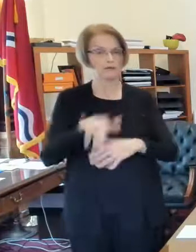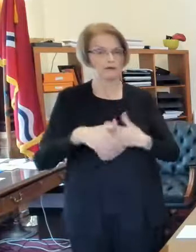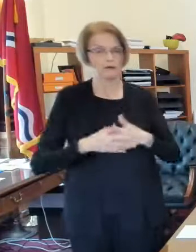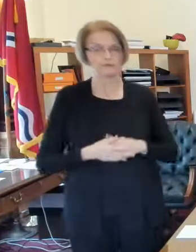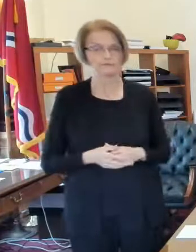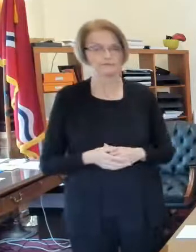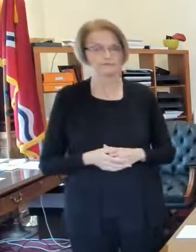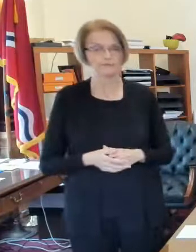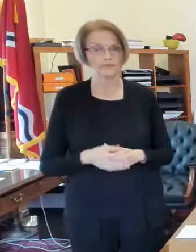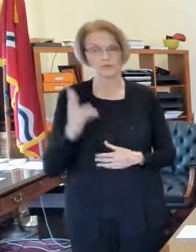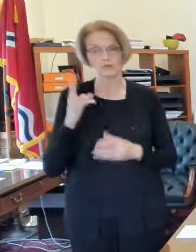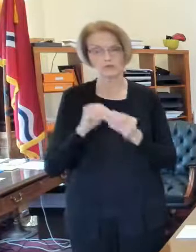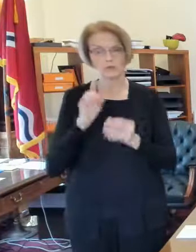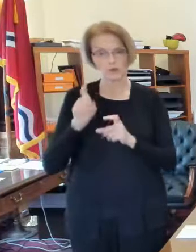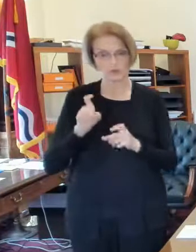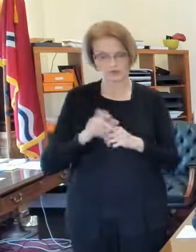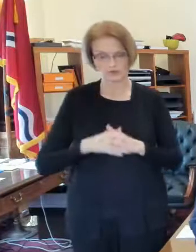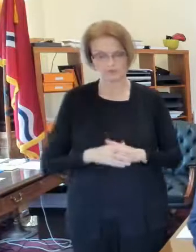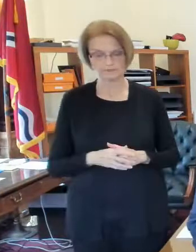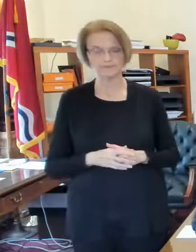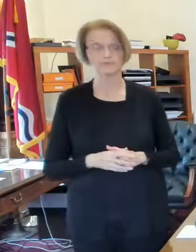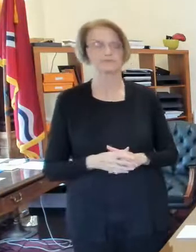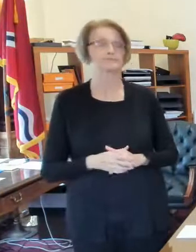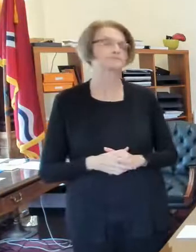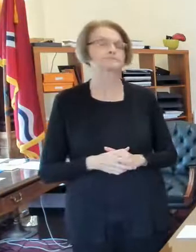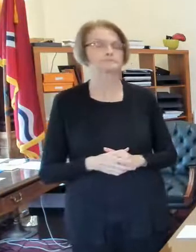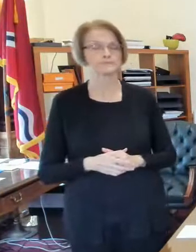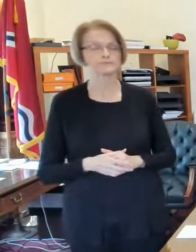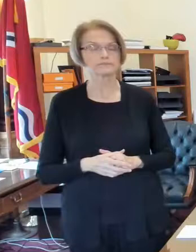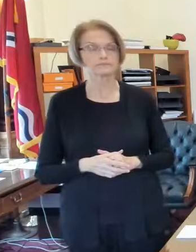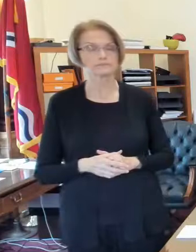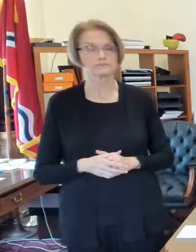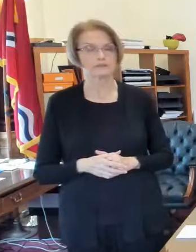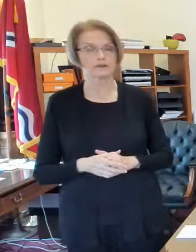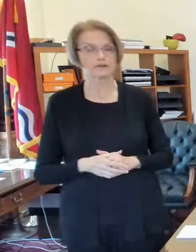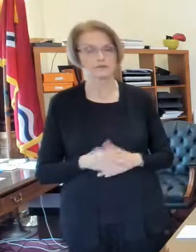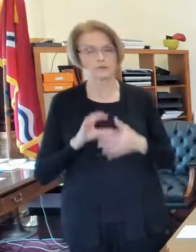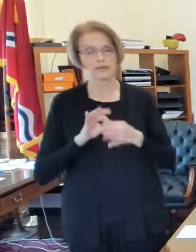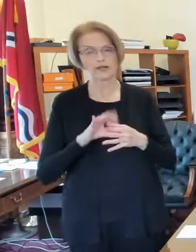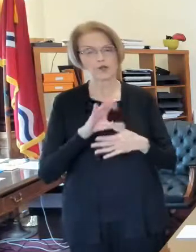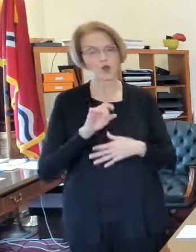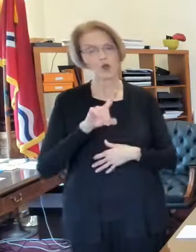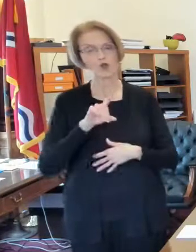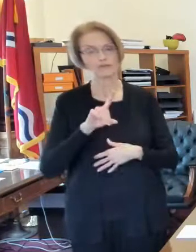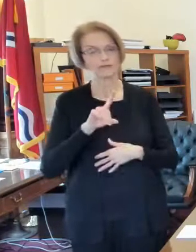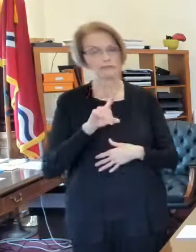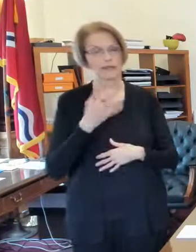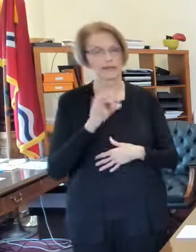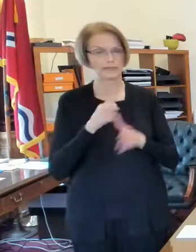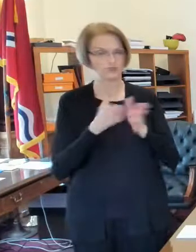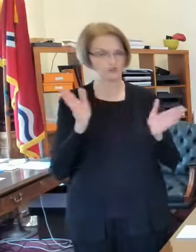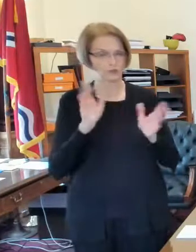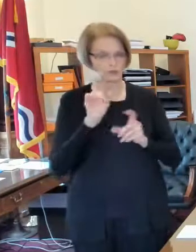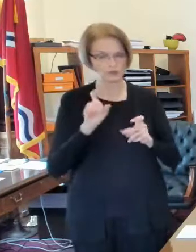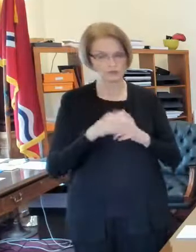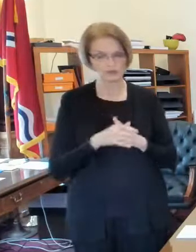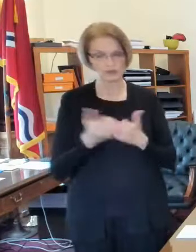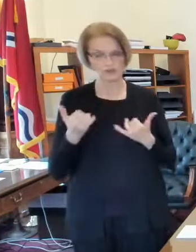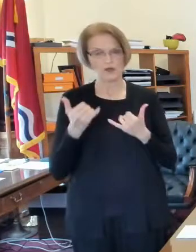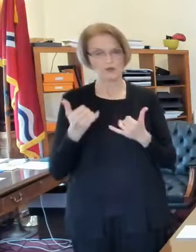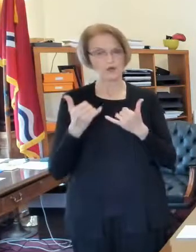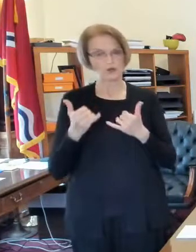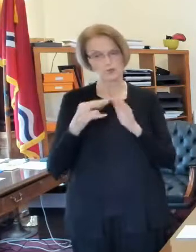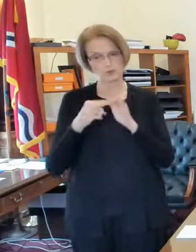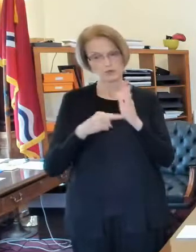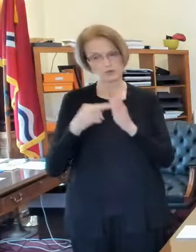i think we have two more questions through dr eckles uh just about covid 19 in general what are the current restrictions or guidelines or that the